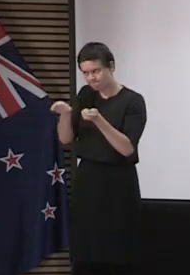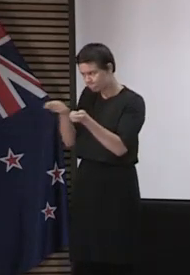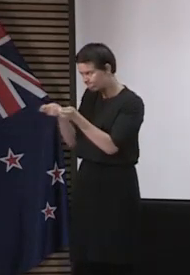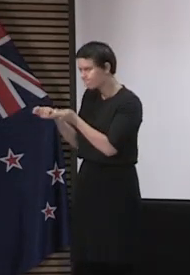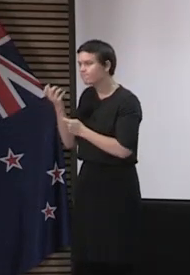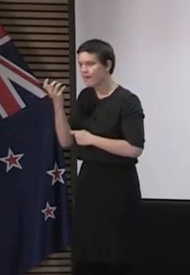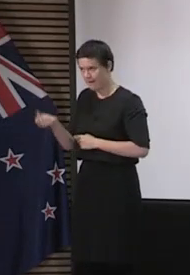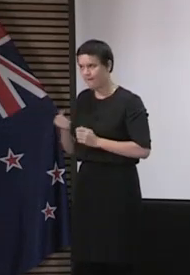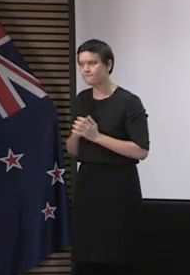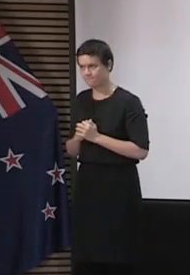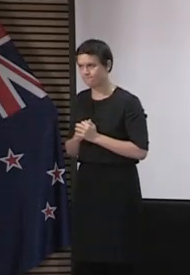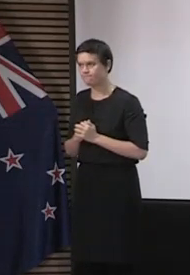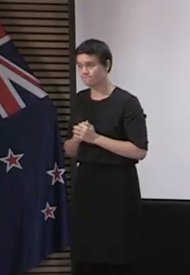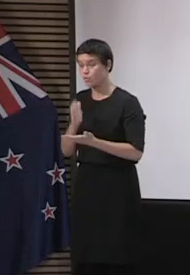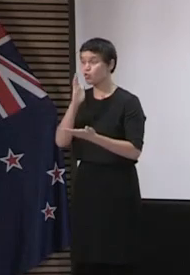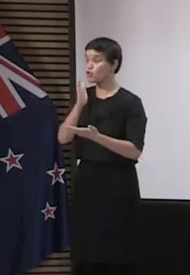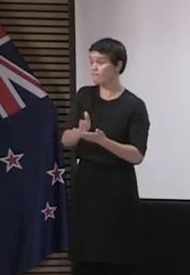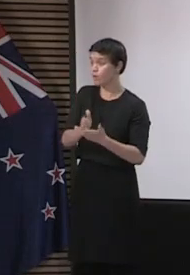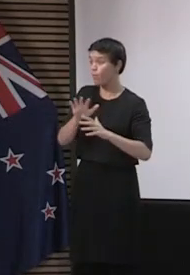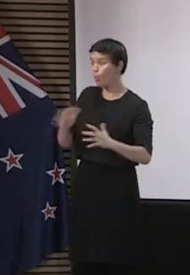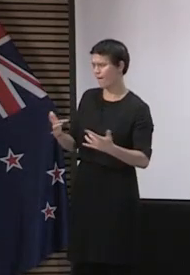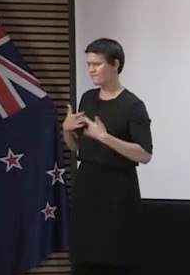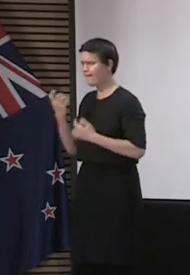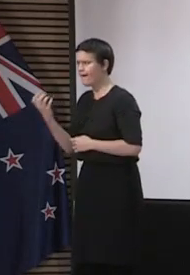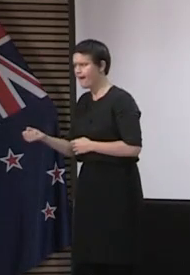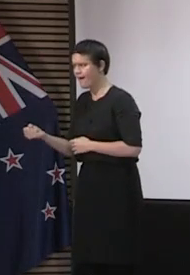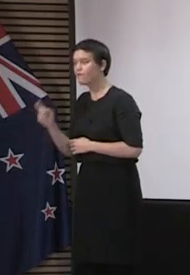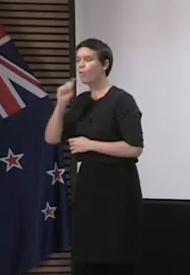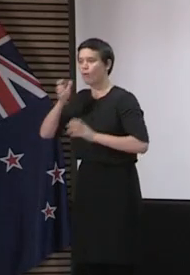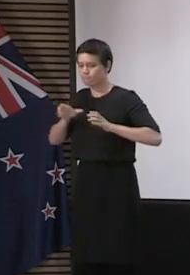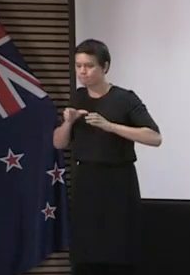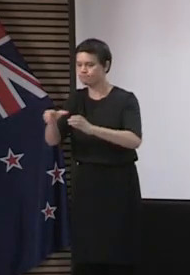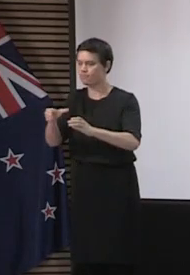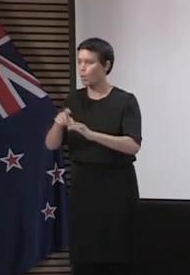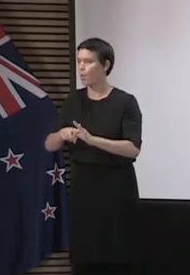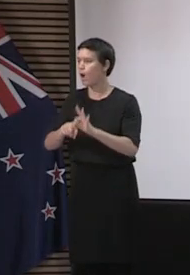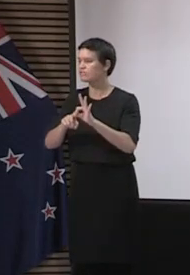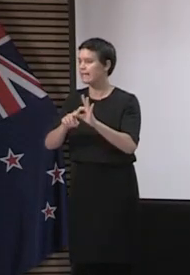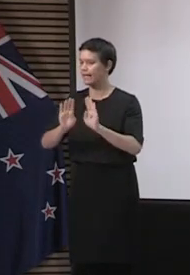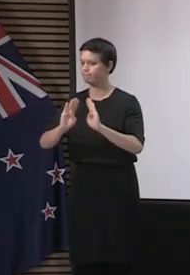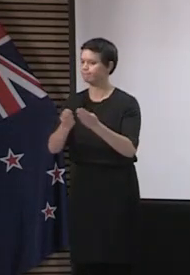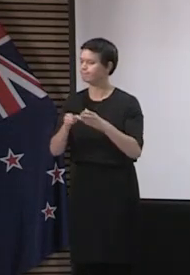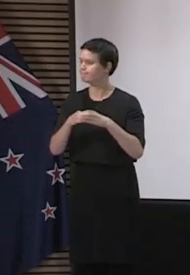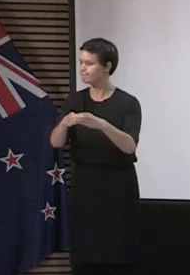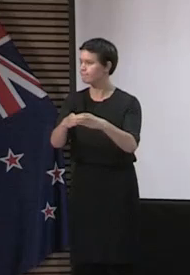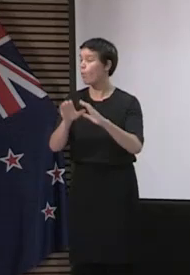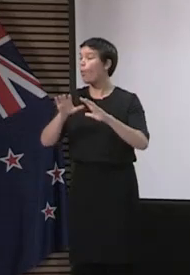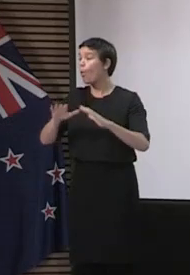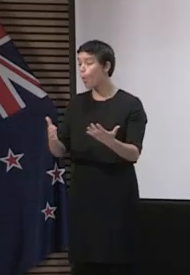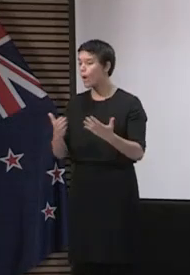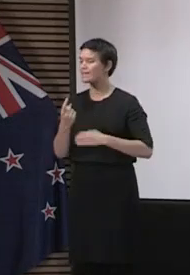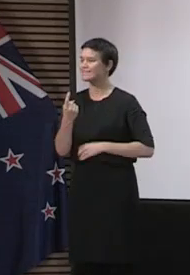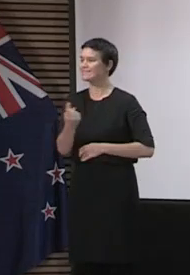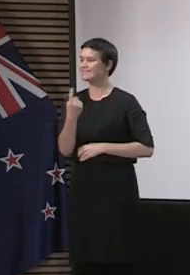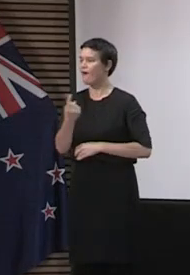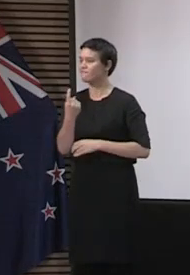All confirmed and probable cases will continue to be managed in quarantine or managed self-isolation if they